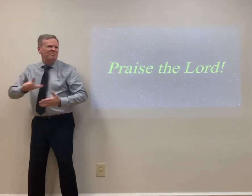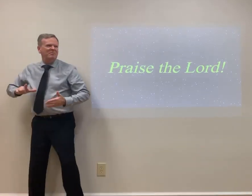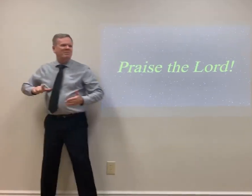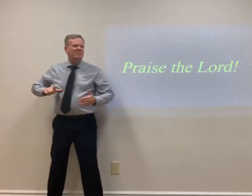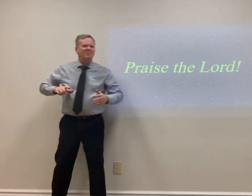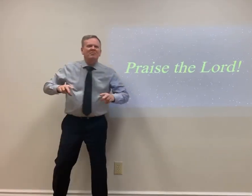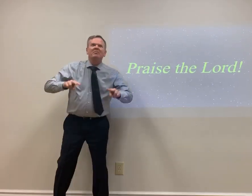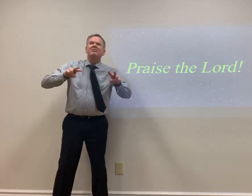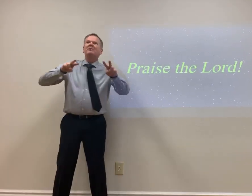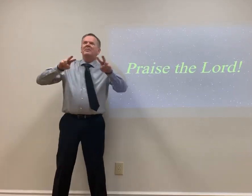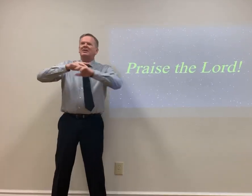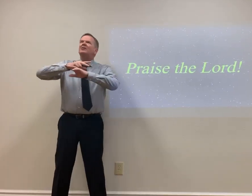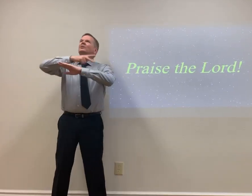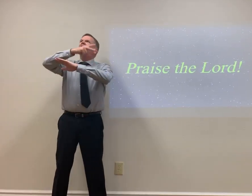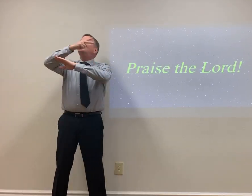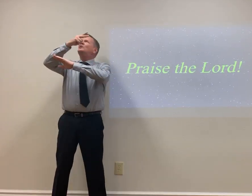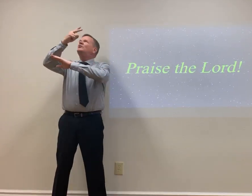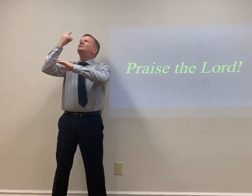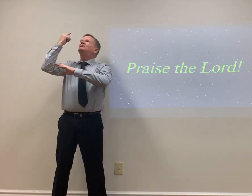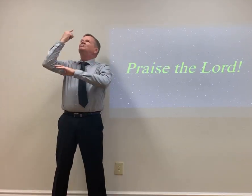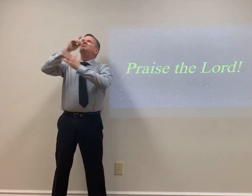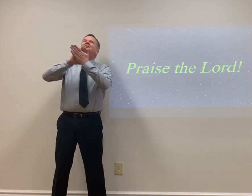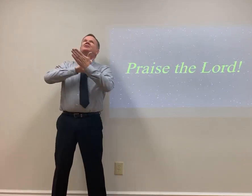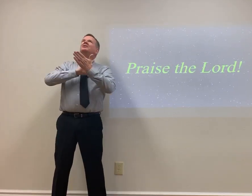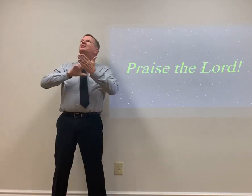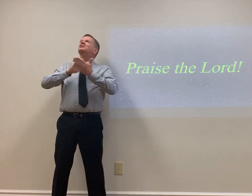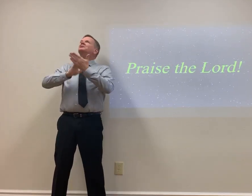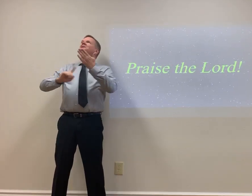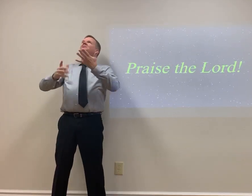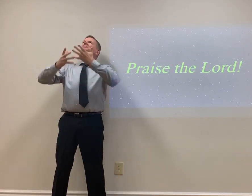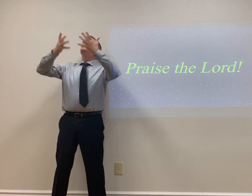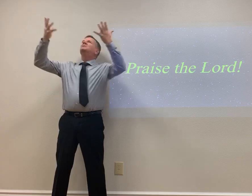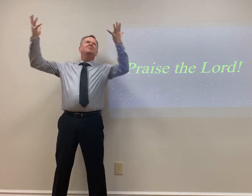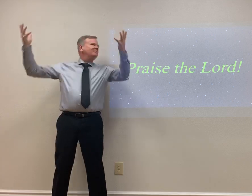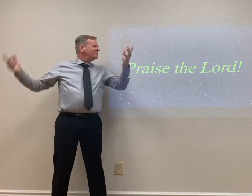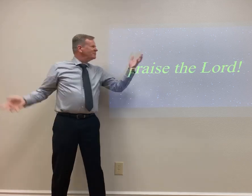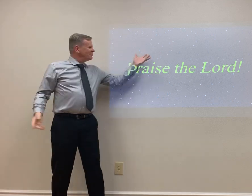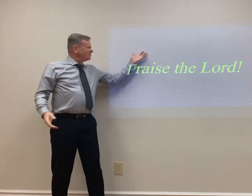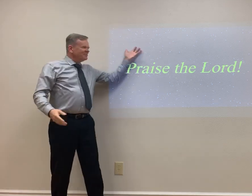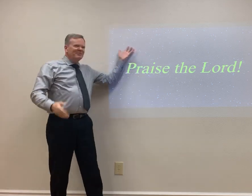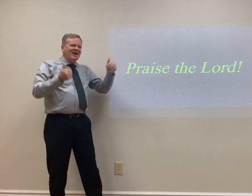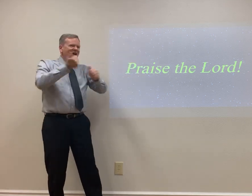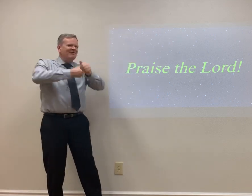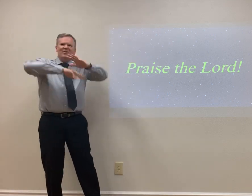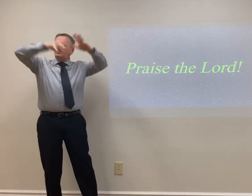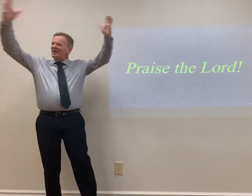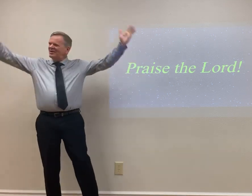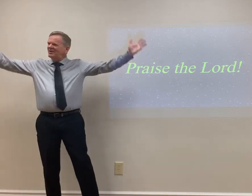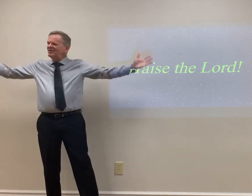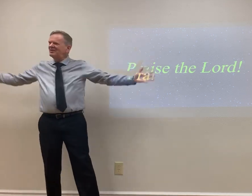Praise the Lord. I have the stars because we can look at the universe and know that he's everywhere.